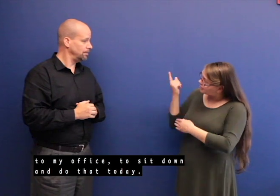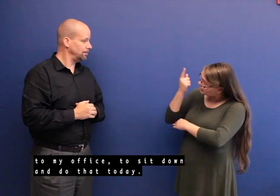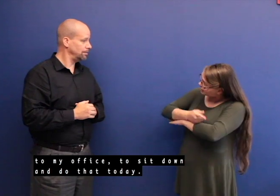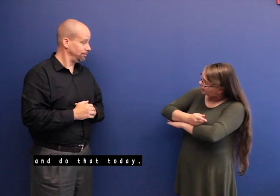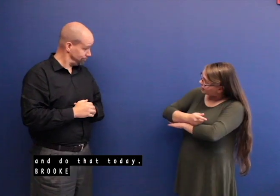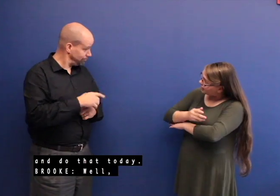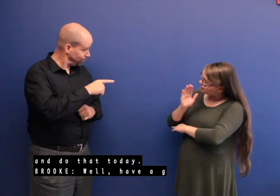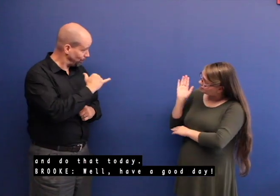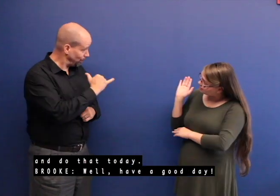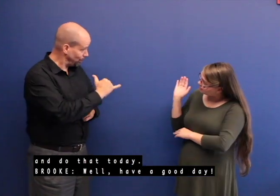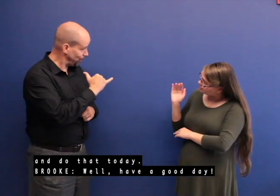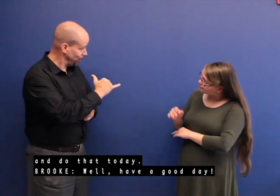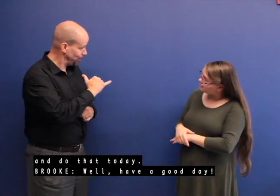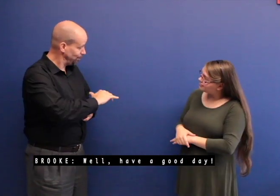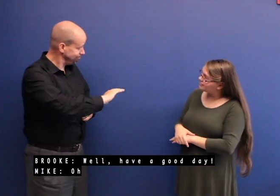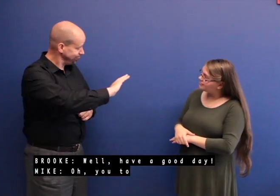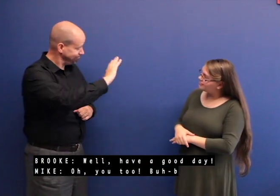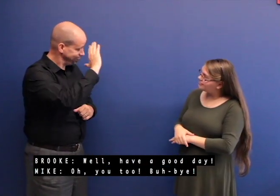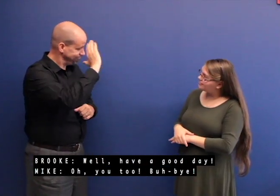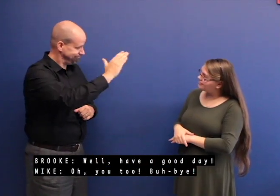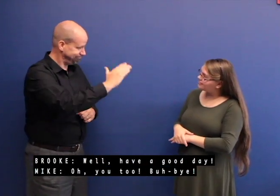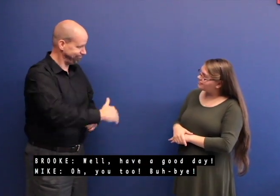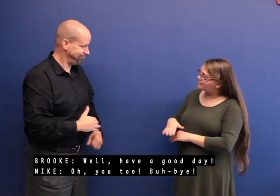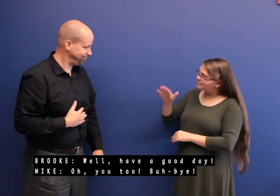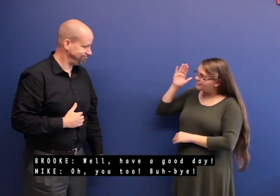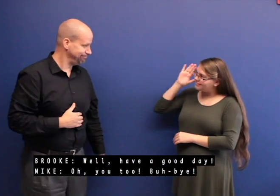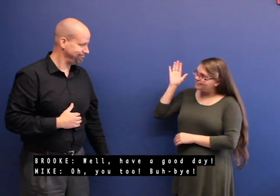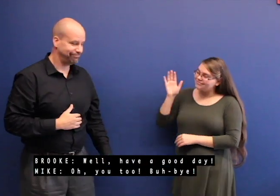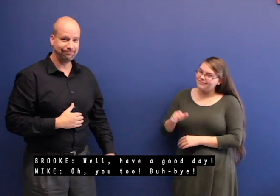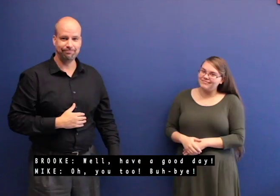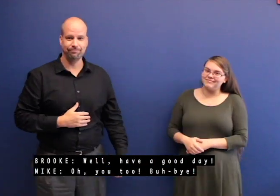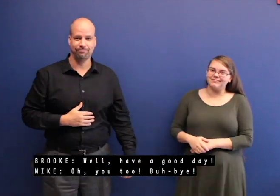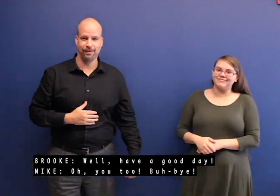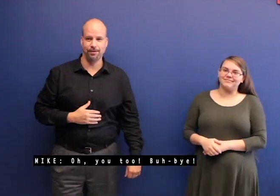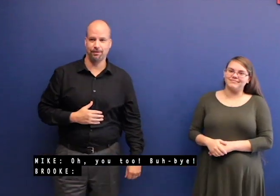Well, have a good day. Oh, you too. Bye-bye. Bye.